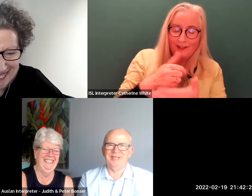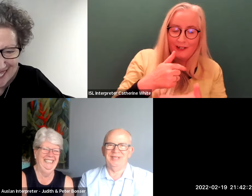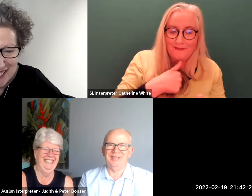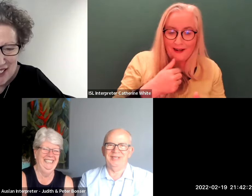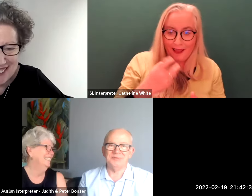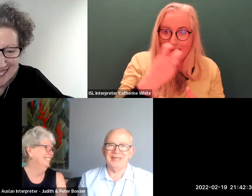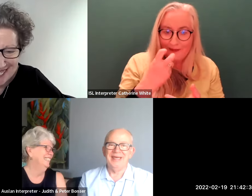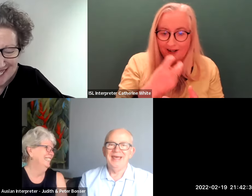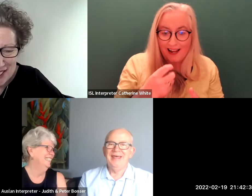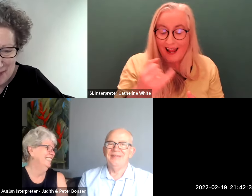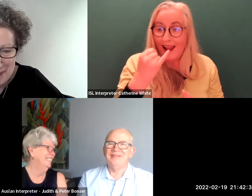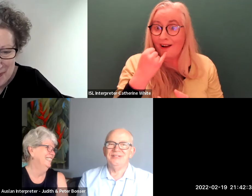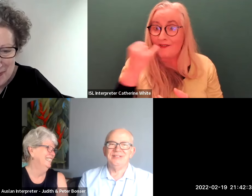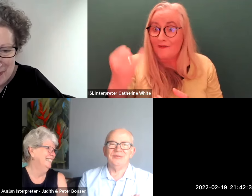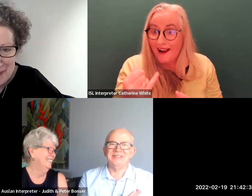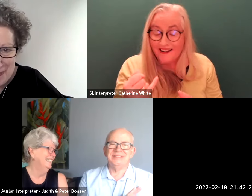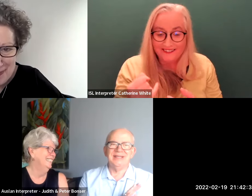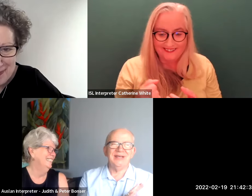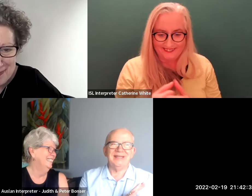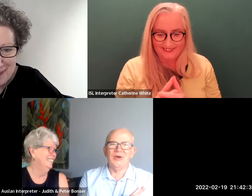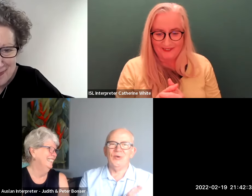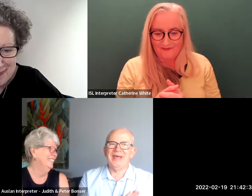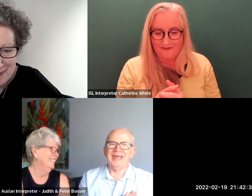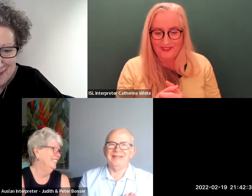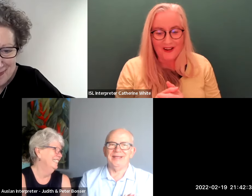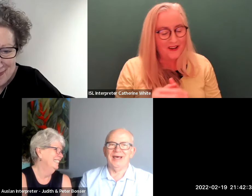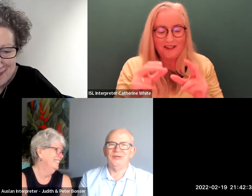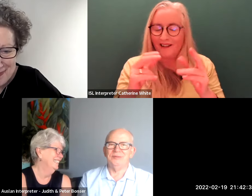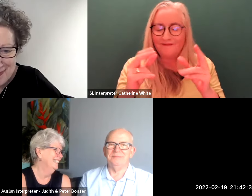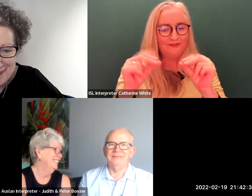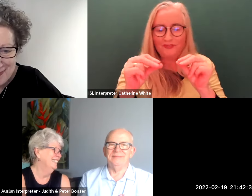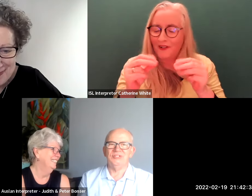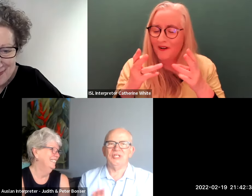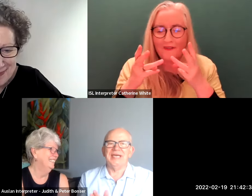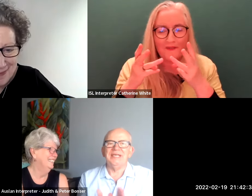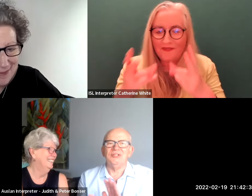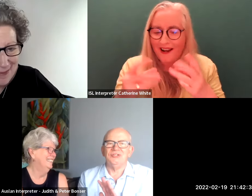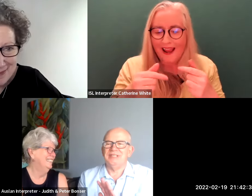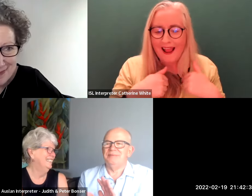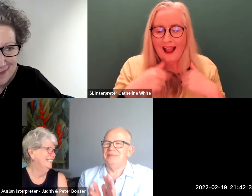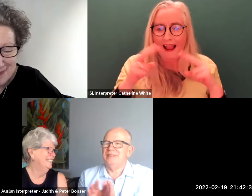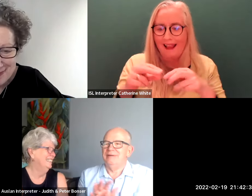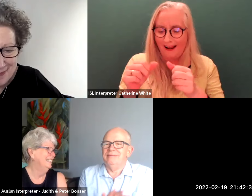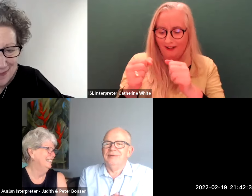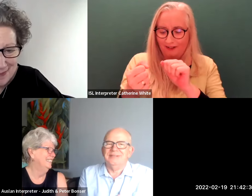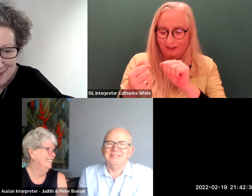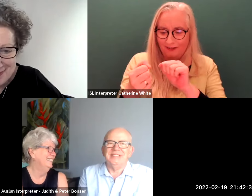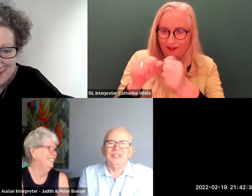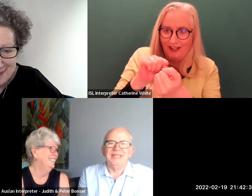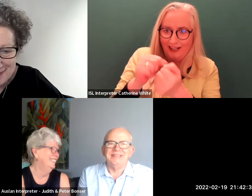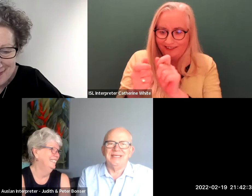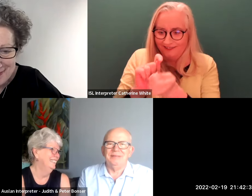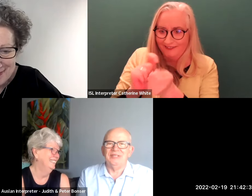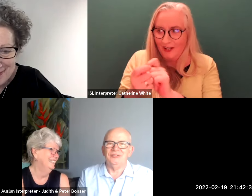i swear i swear there was no way that i could change in you know what the